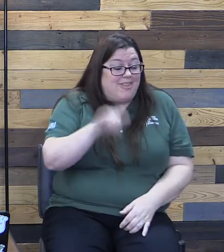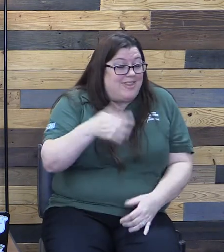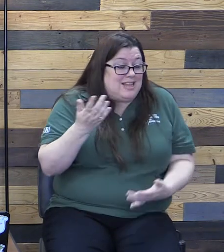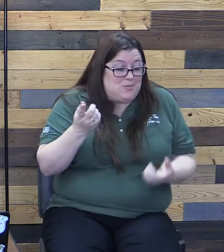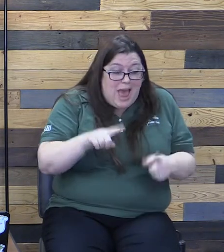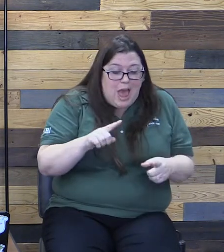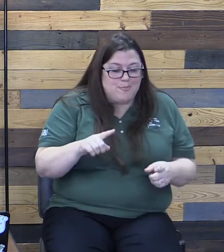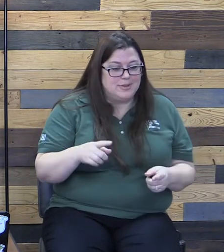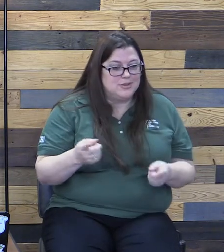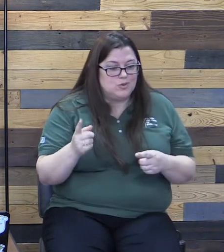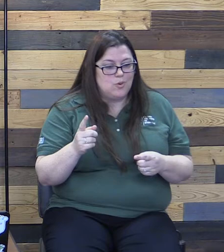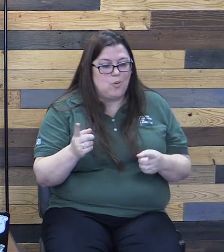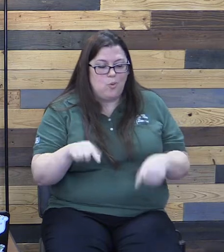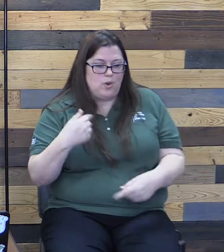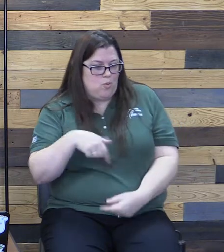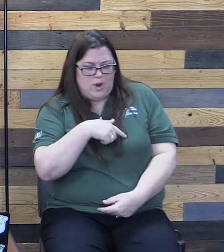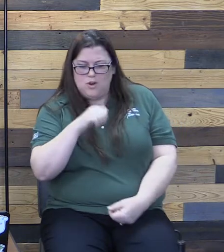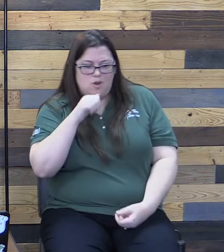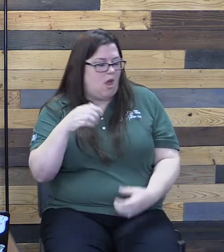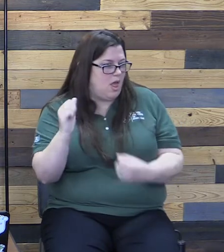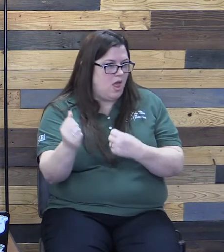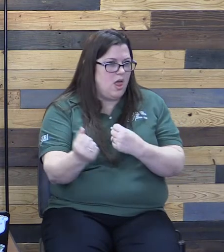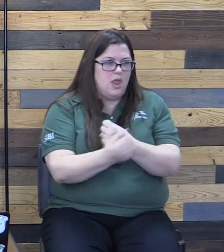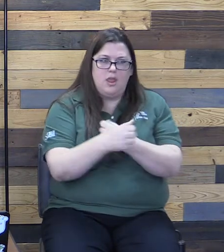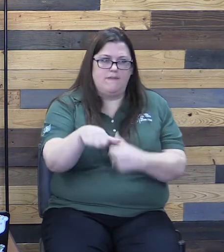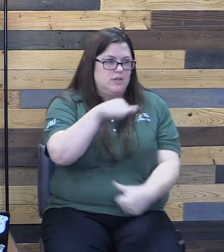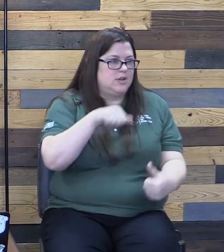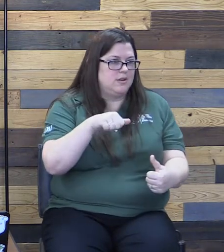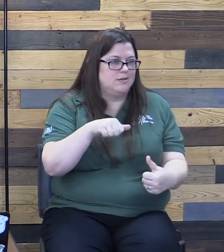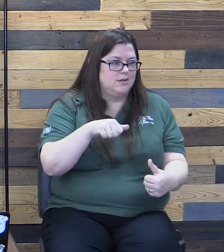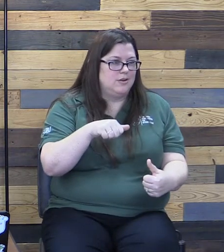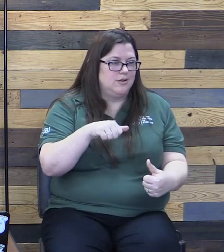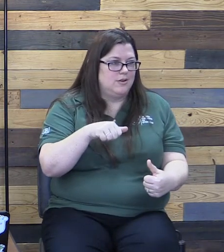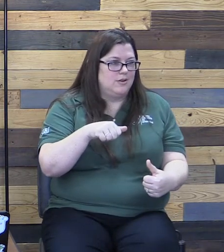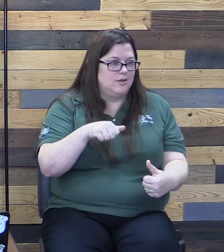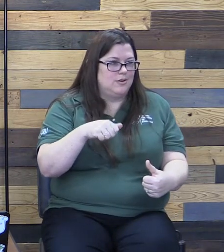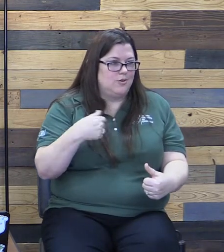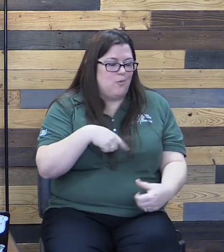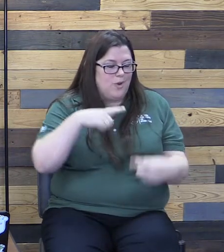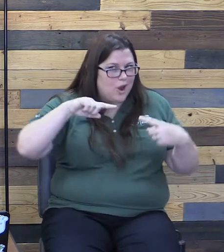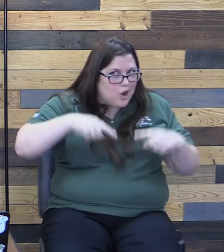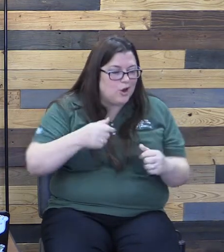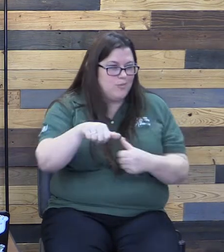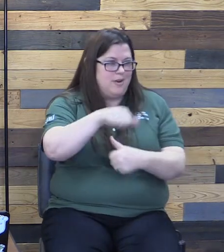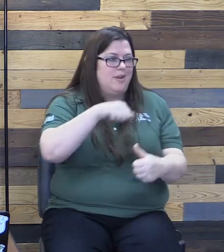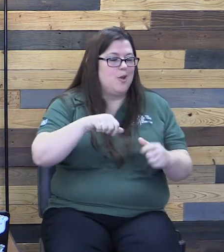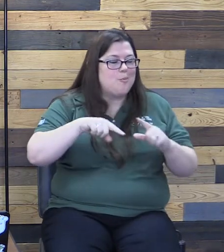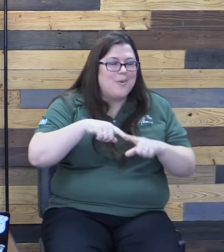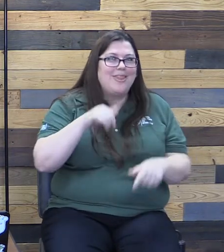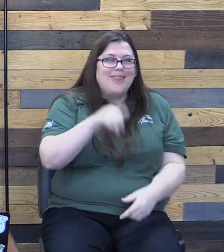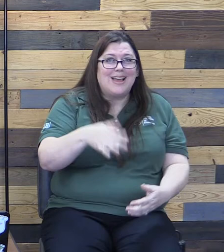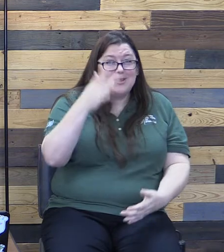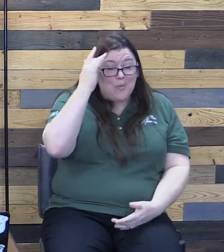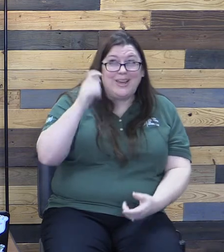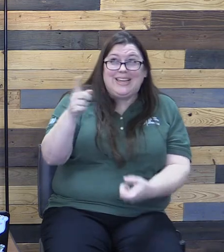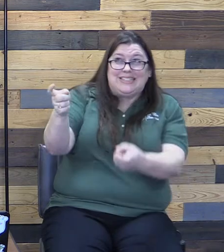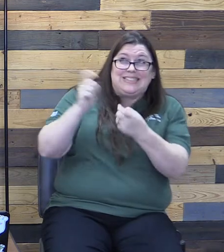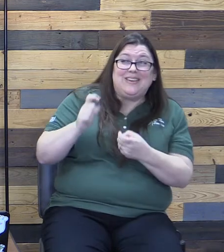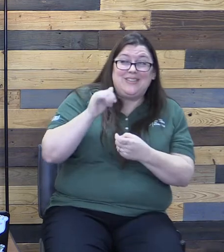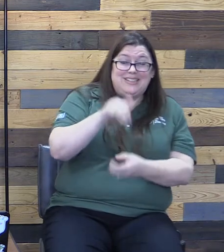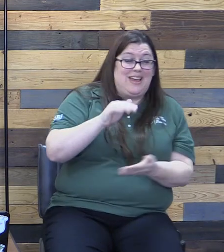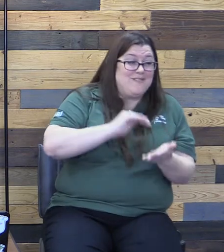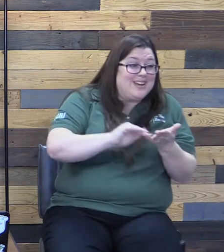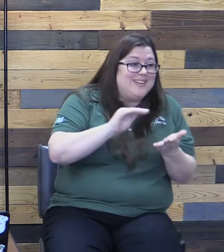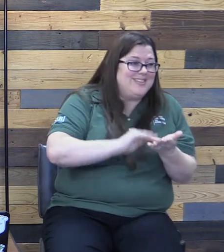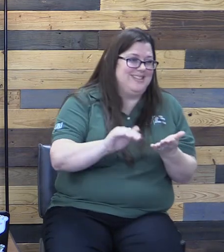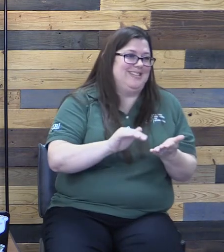When we fail to love one another, we hurt each other. But that's why he's gifted us this. He's gifted us forgiveness.